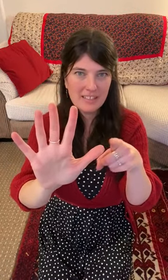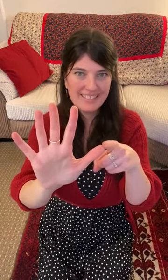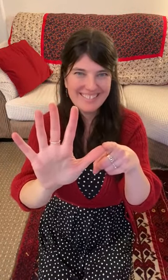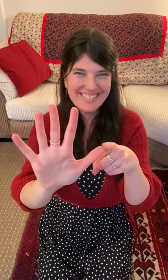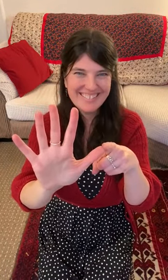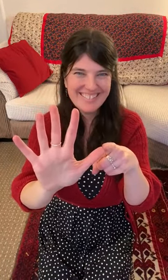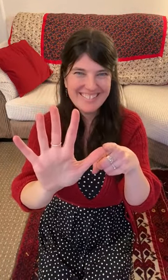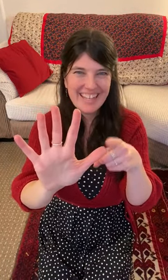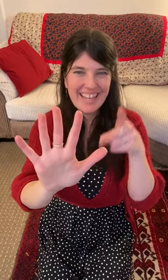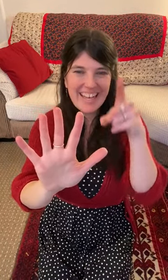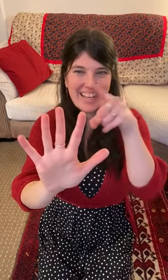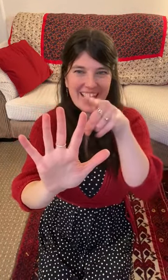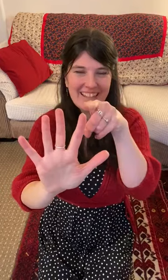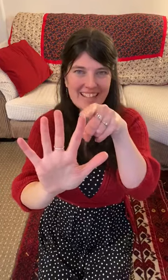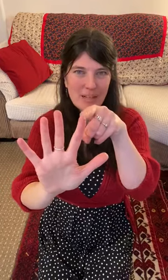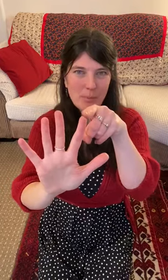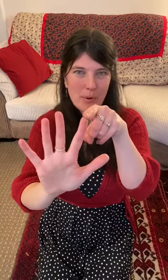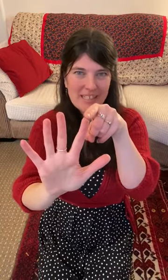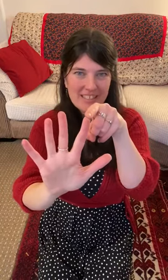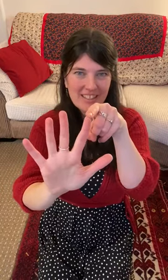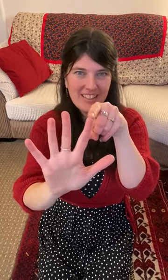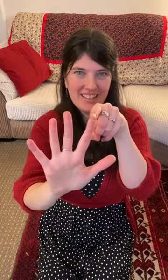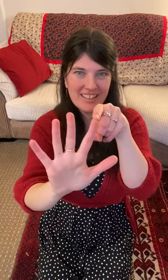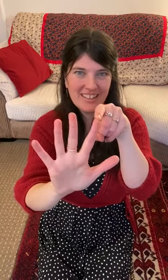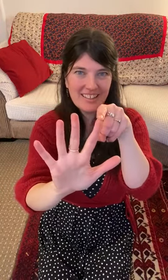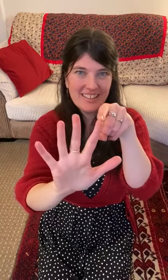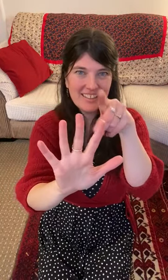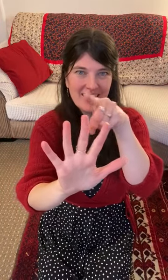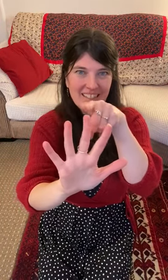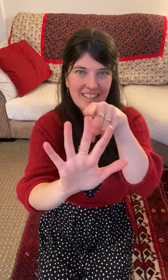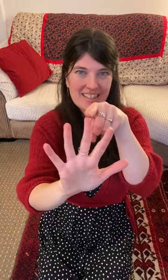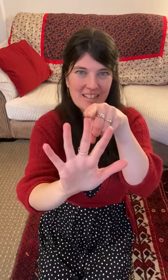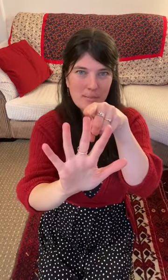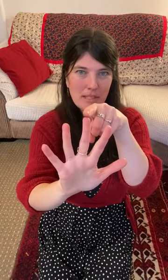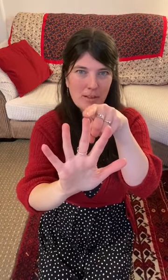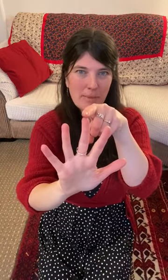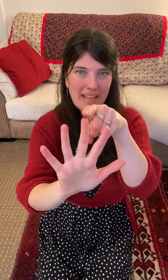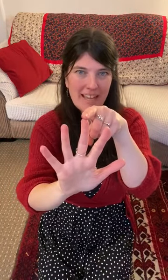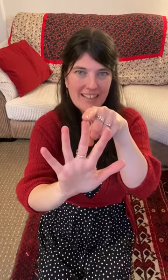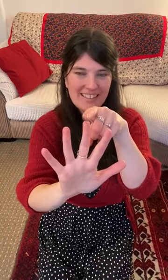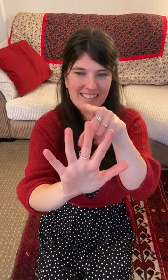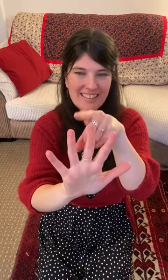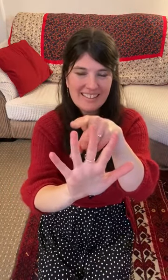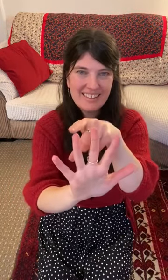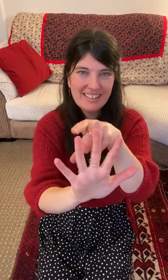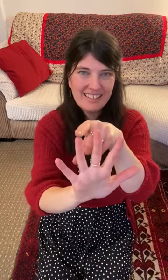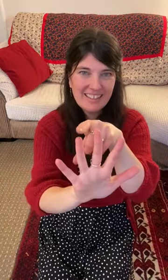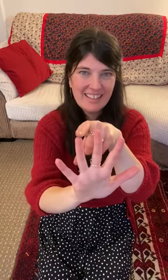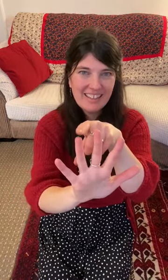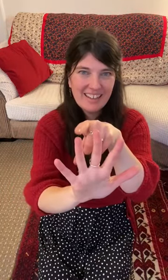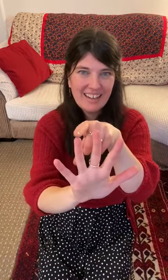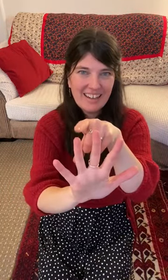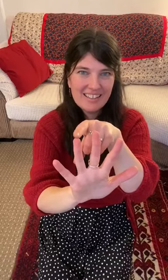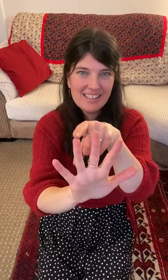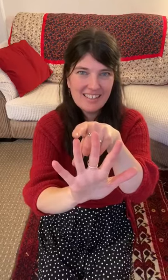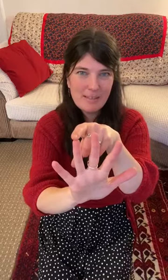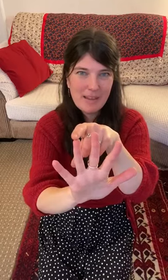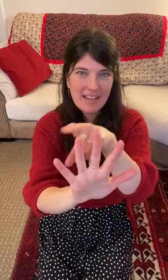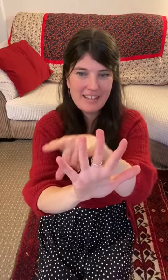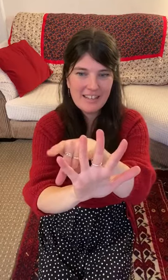and that's our pointer that's our middle man our silly man and